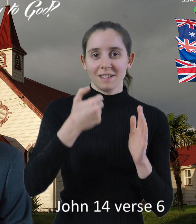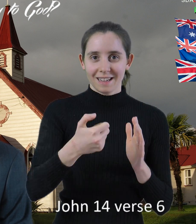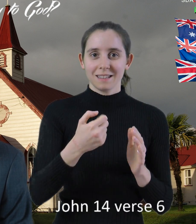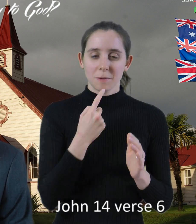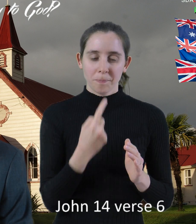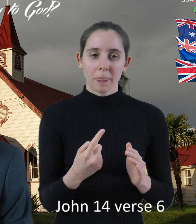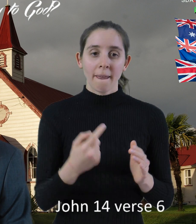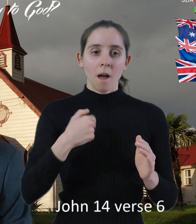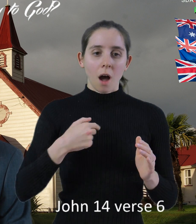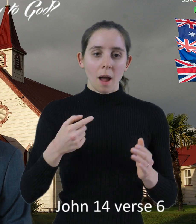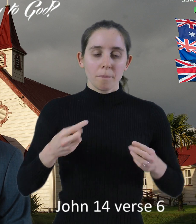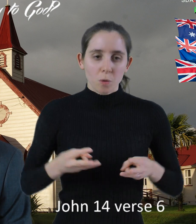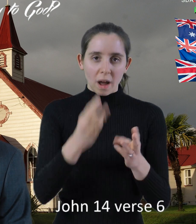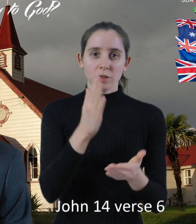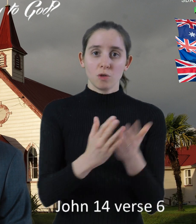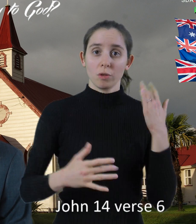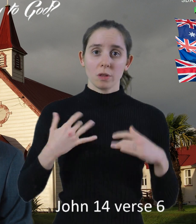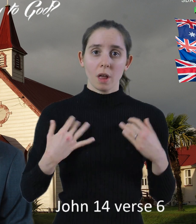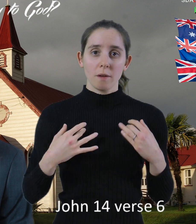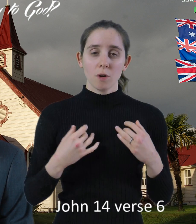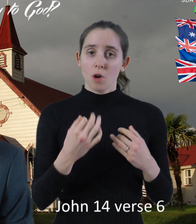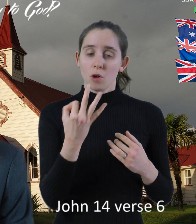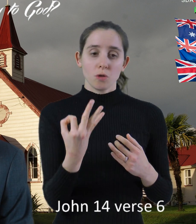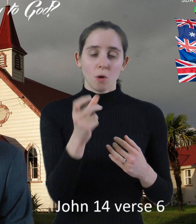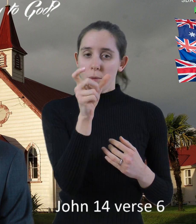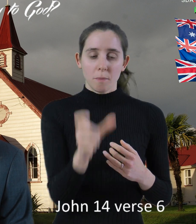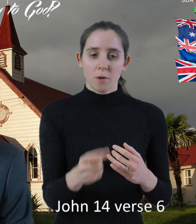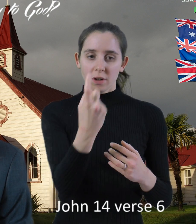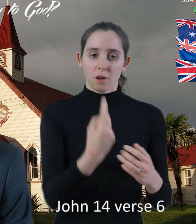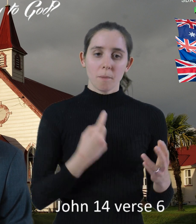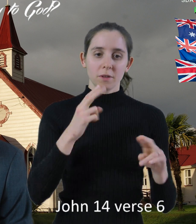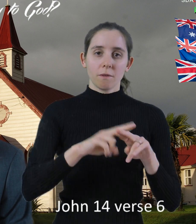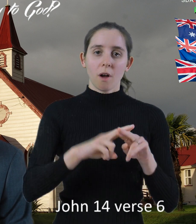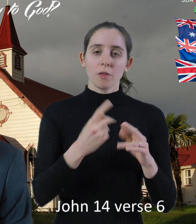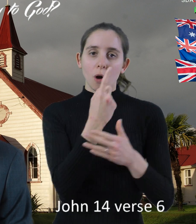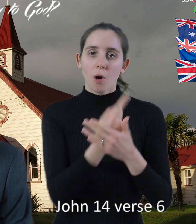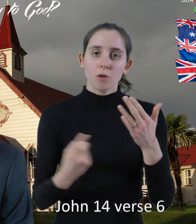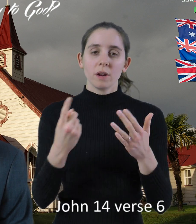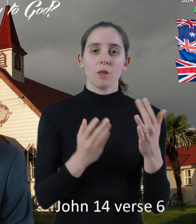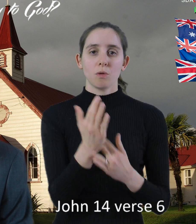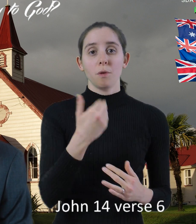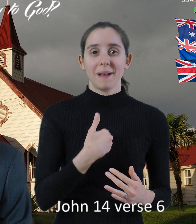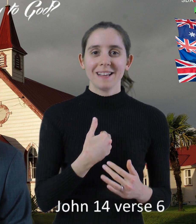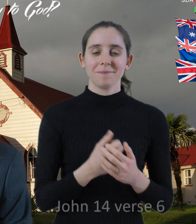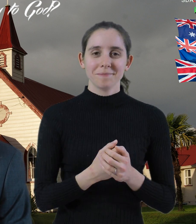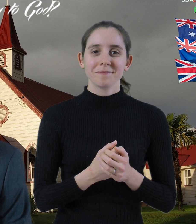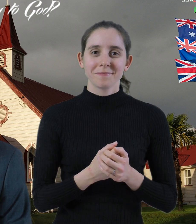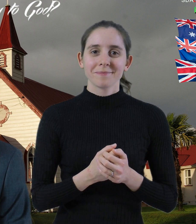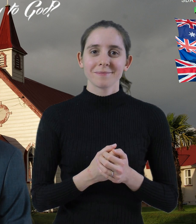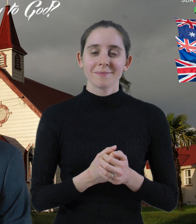I am the way, the truth and the life. No one comes to the Father except through me. Anyone can